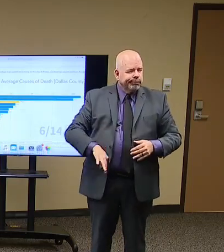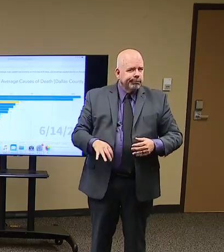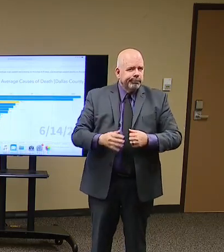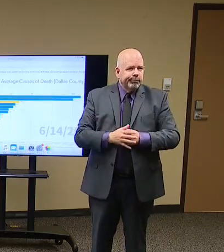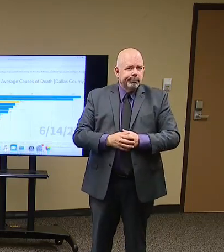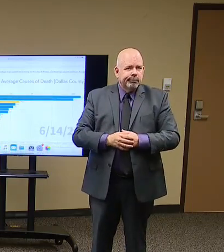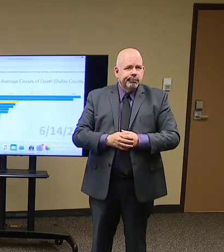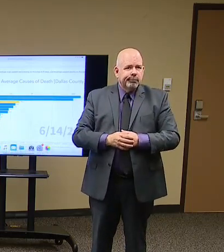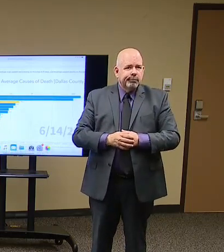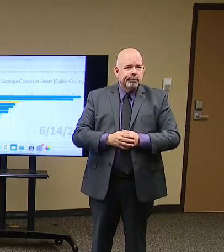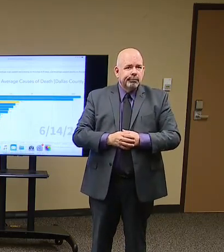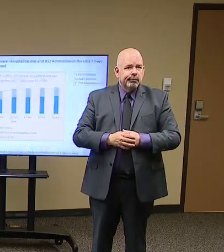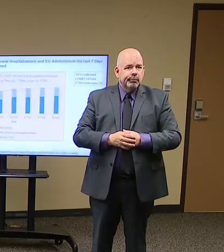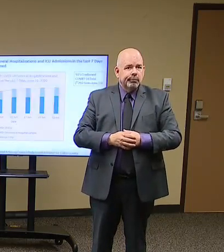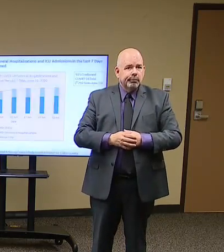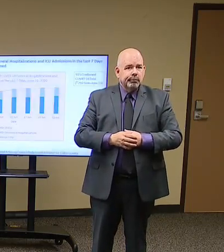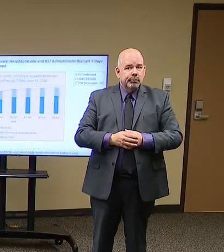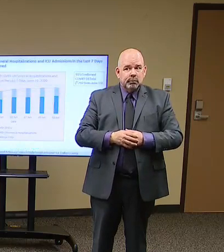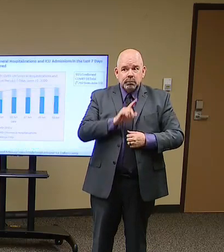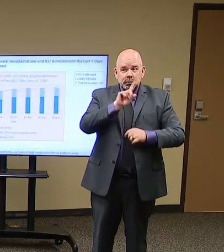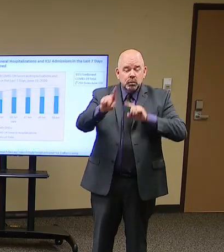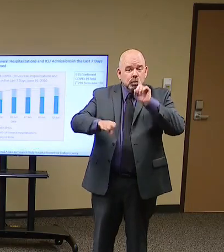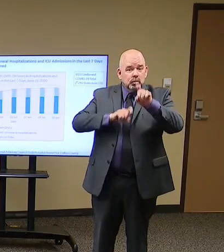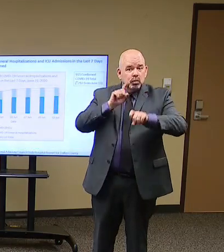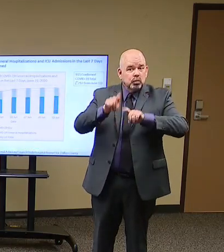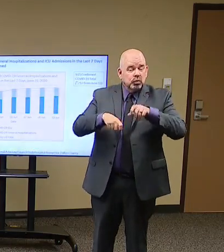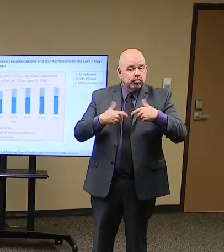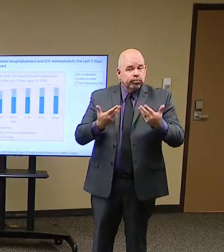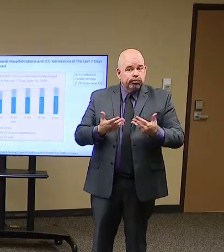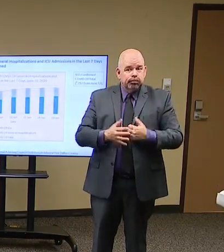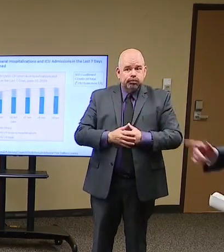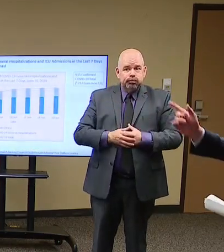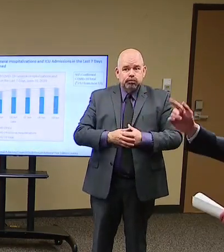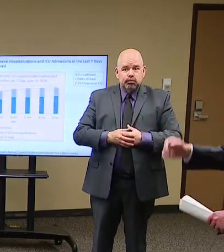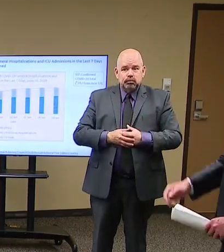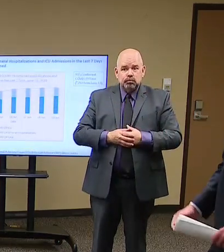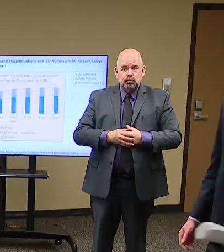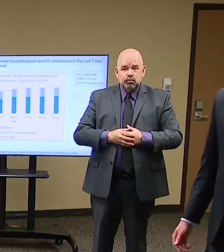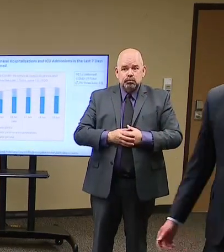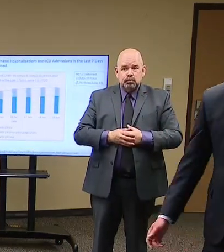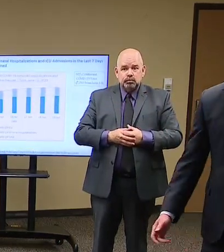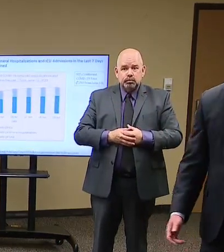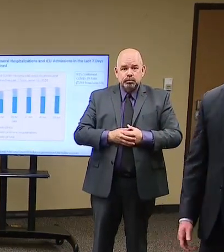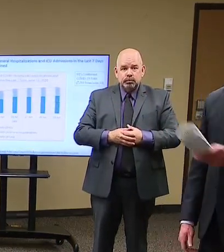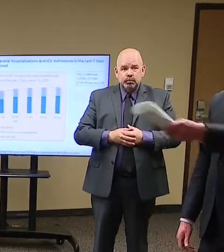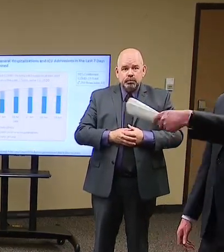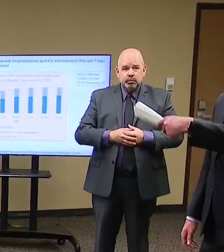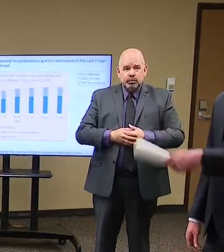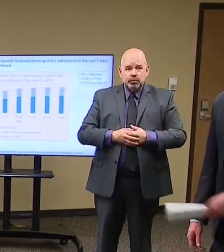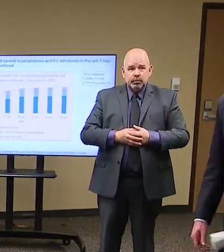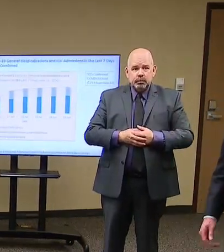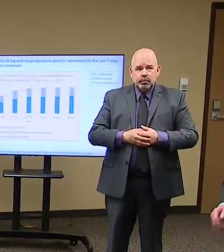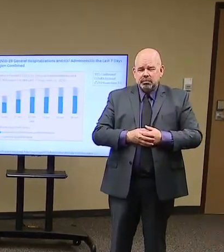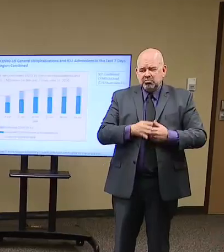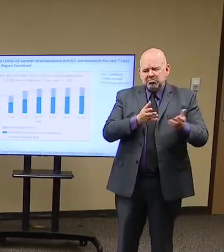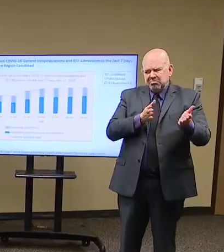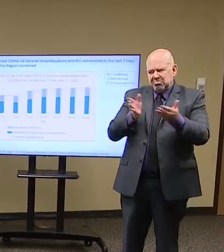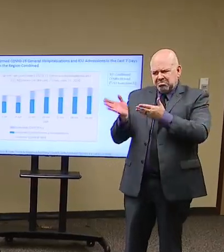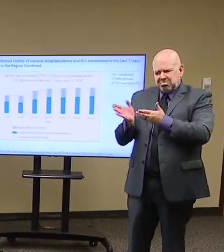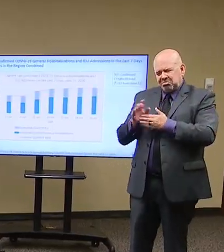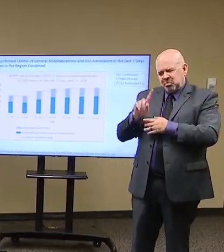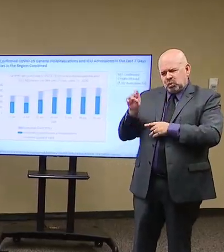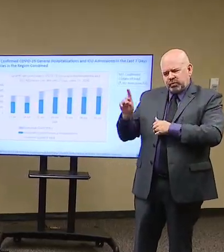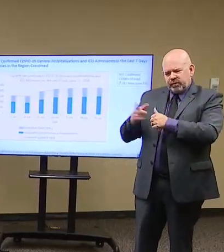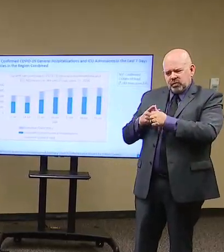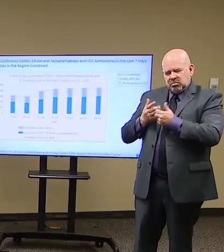I don't know. We'll take any questions you'll make up. Anybody have any? So Dr. Maude, you were mentioning that now Dallas